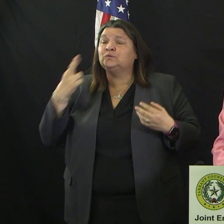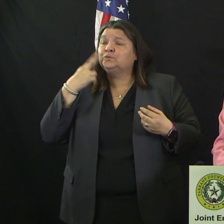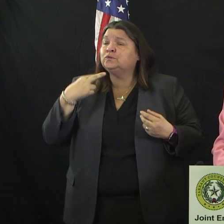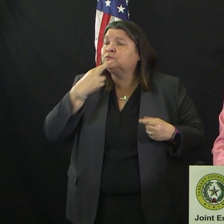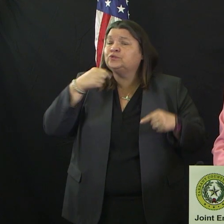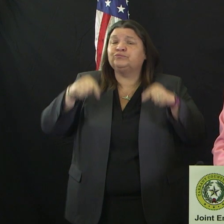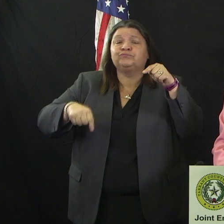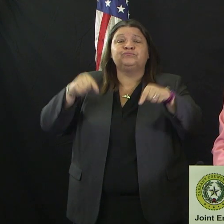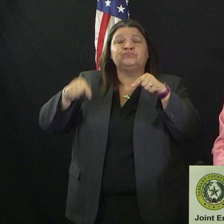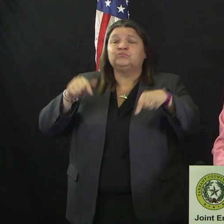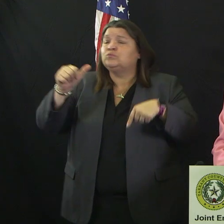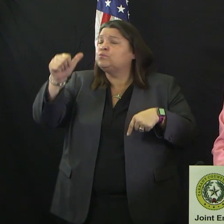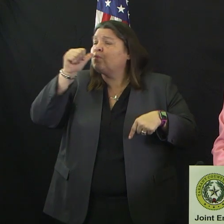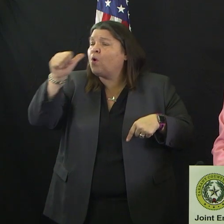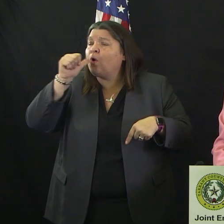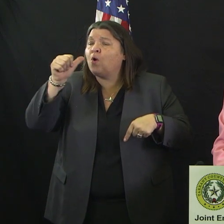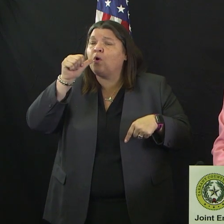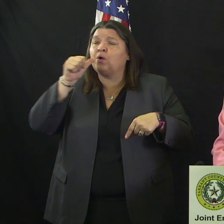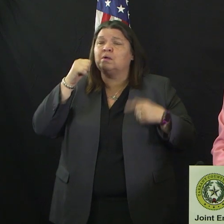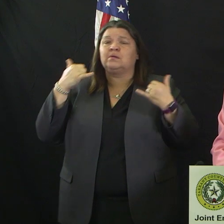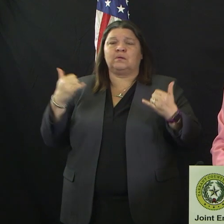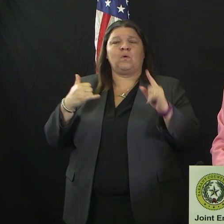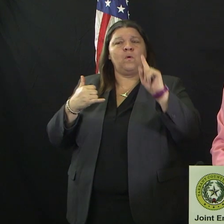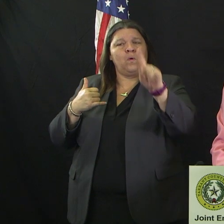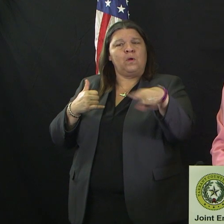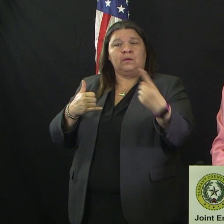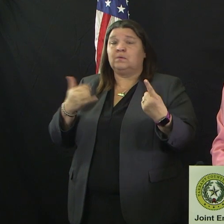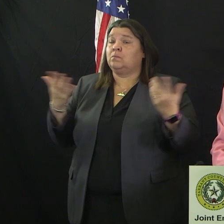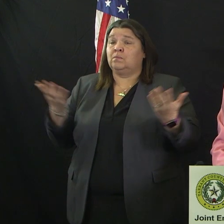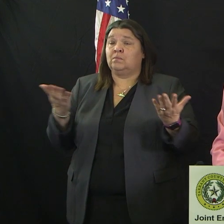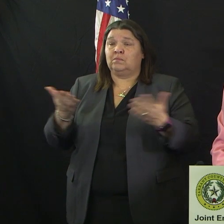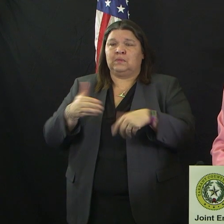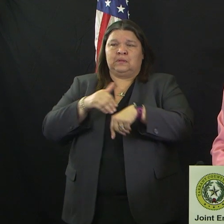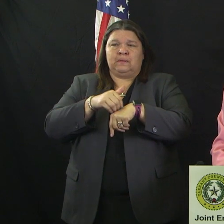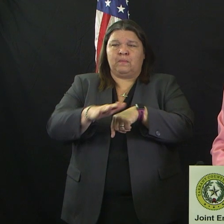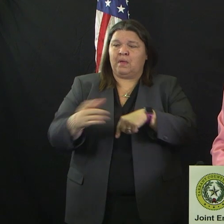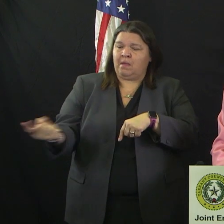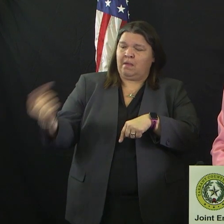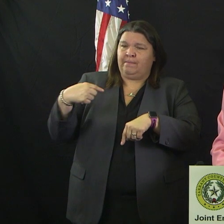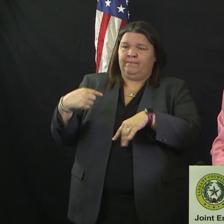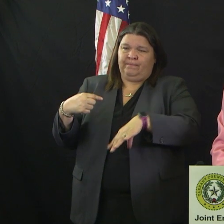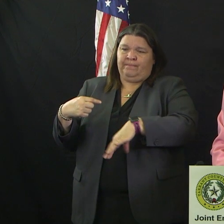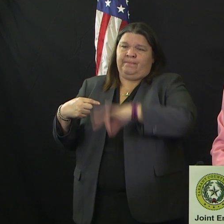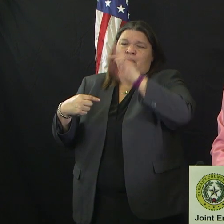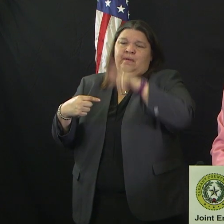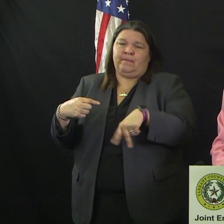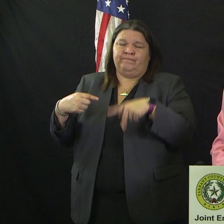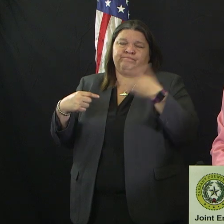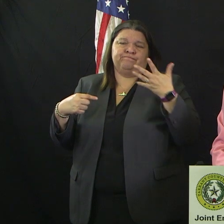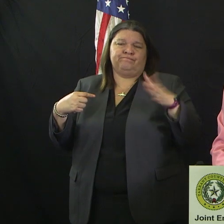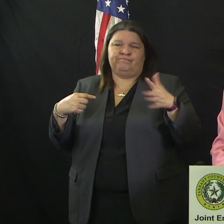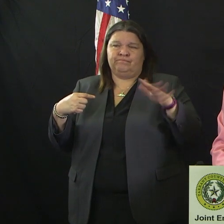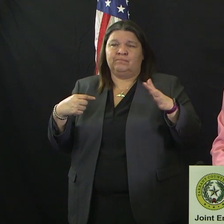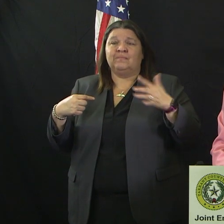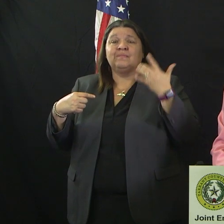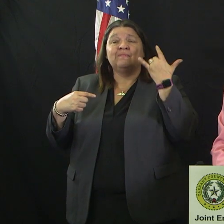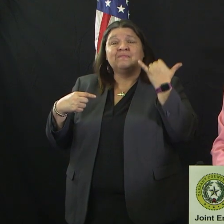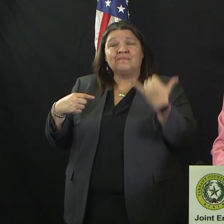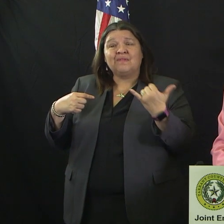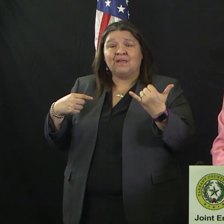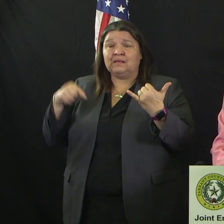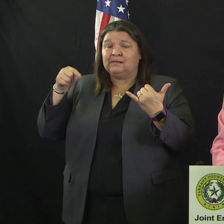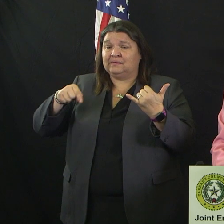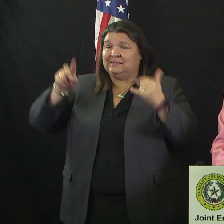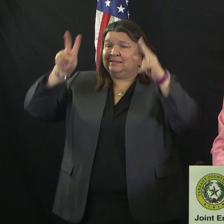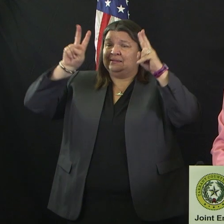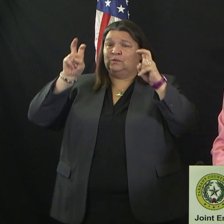transitioned to carry out or delivery. Everybody knows this is a fluid situation that's continuing to evolve.